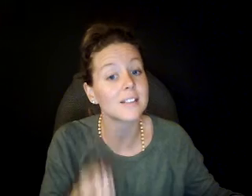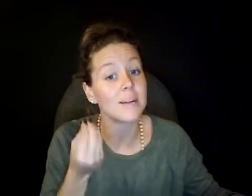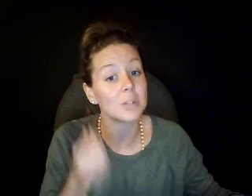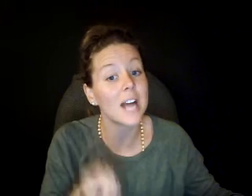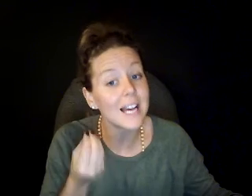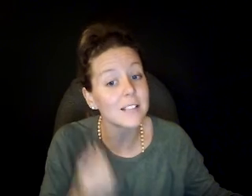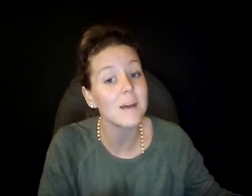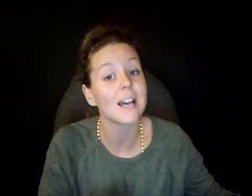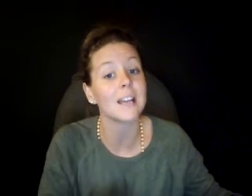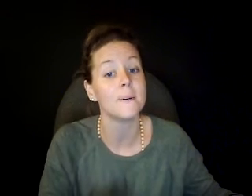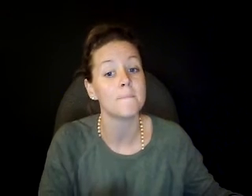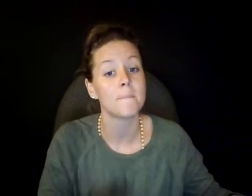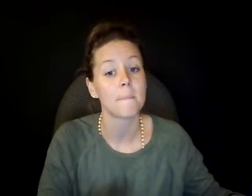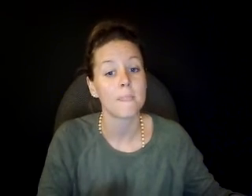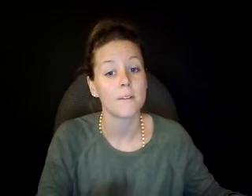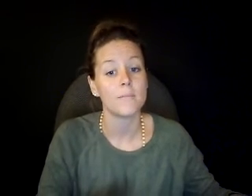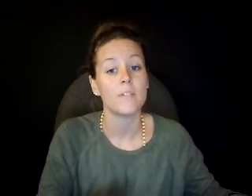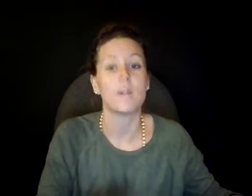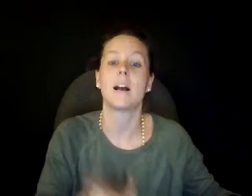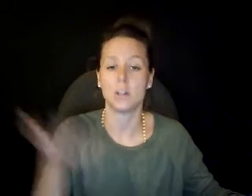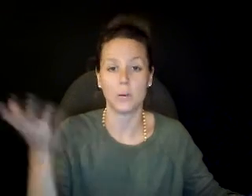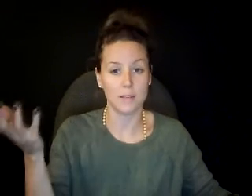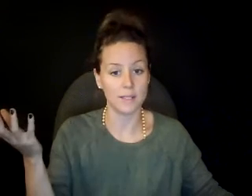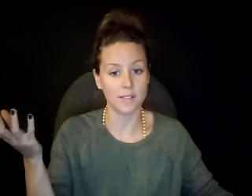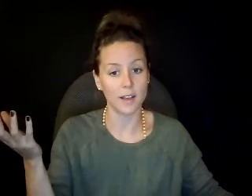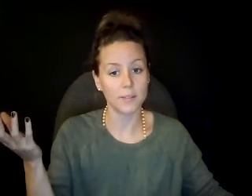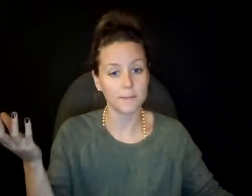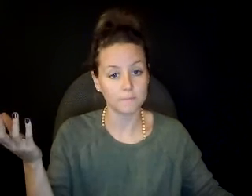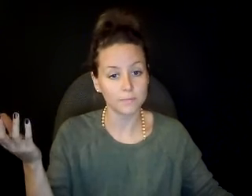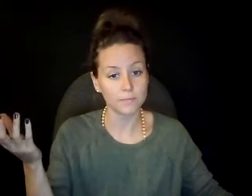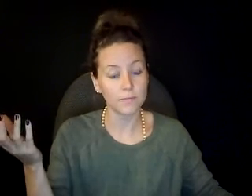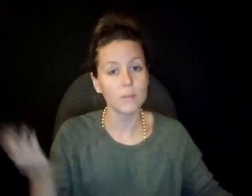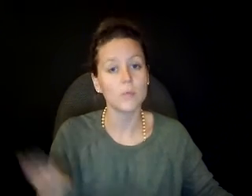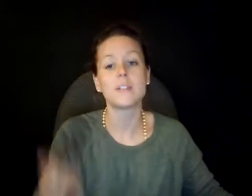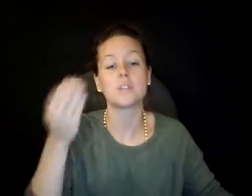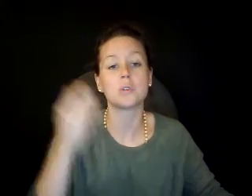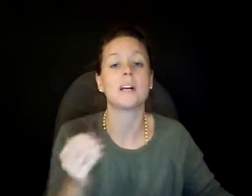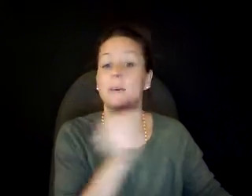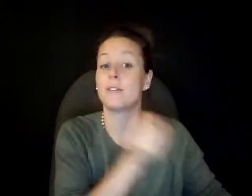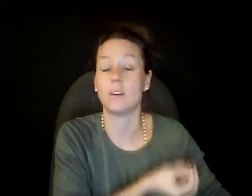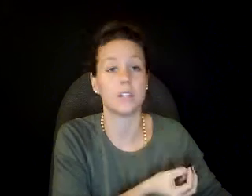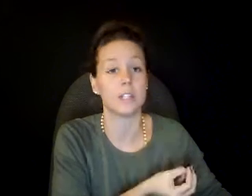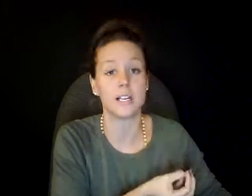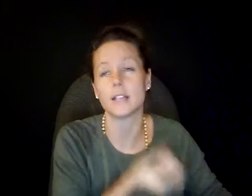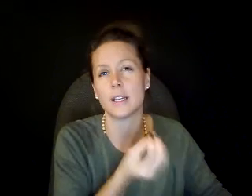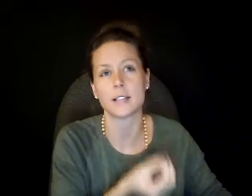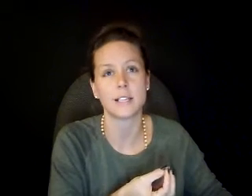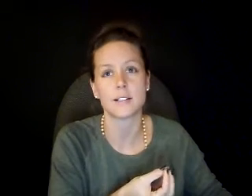established as mine, that I alone can be saved. Right? This is reminding me of an earlier lesson, I think it's Lesson